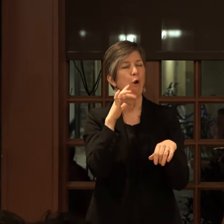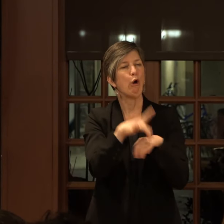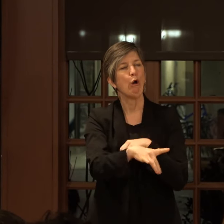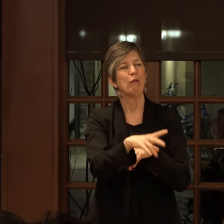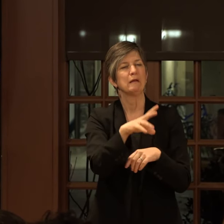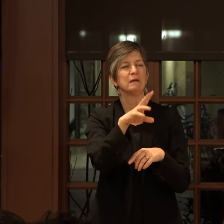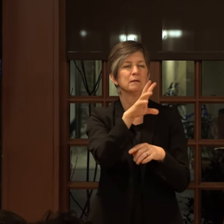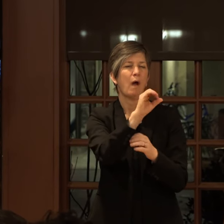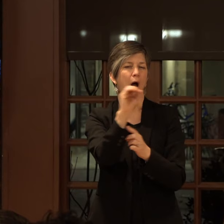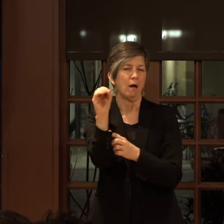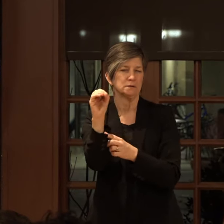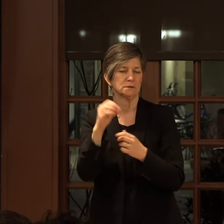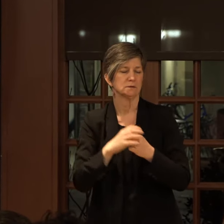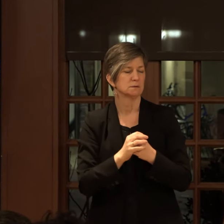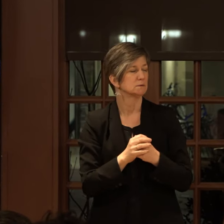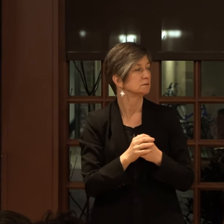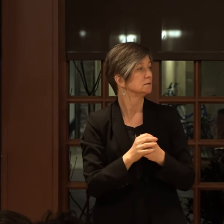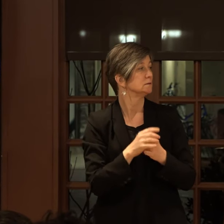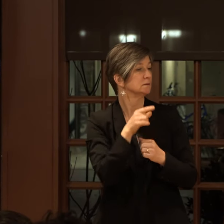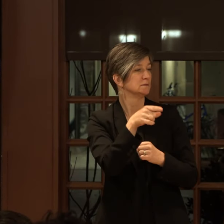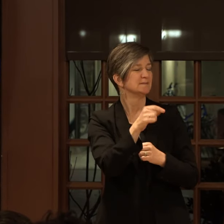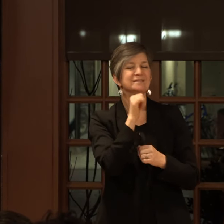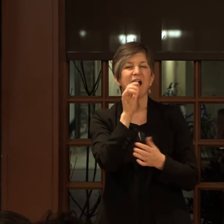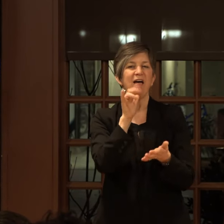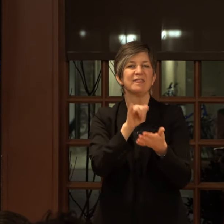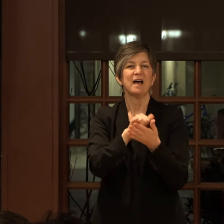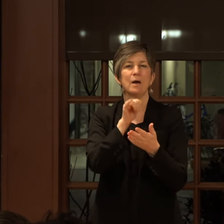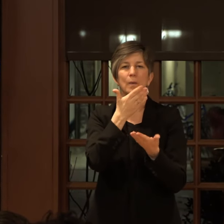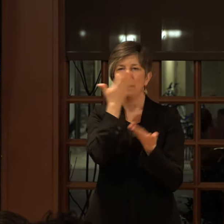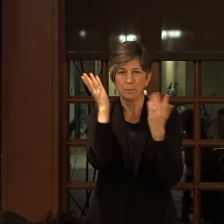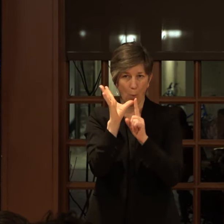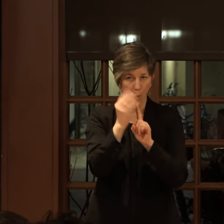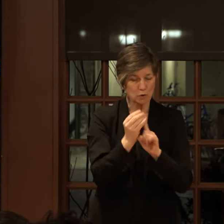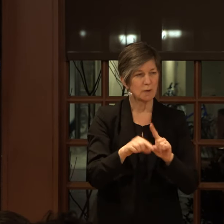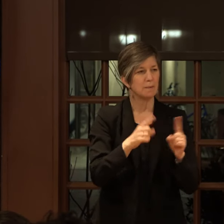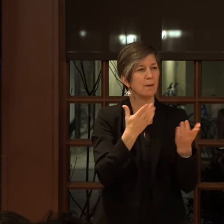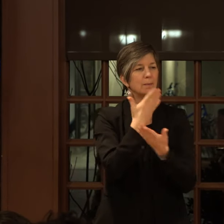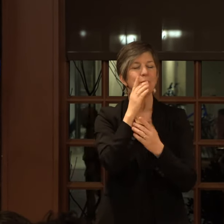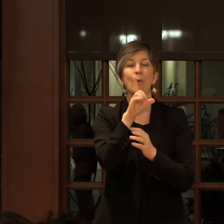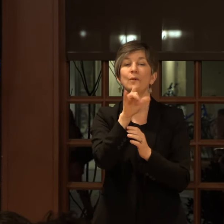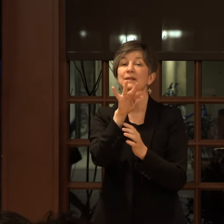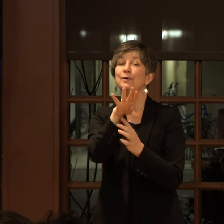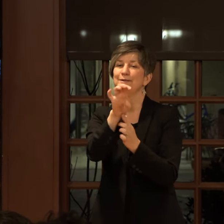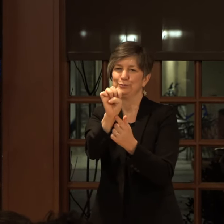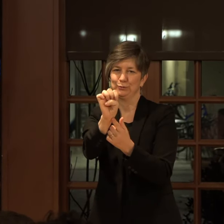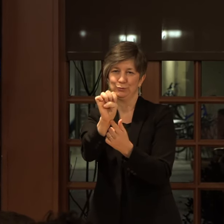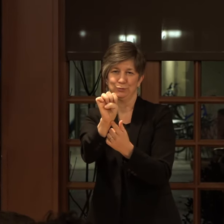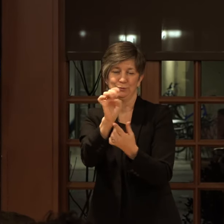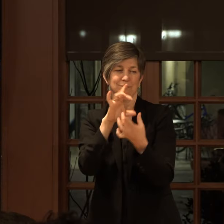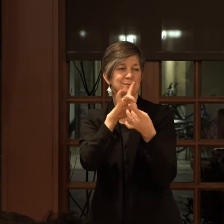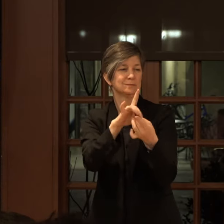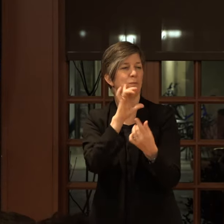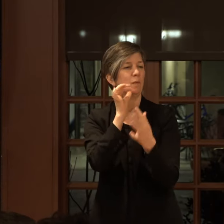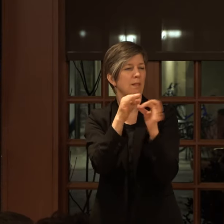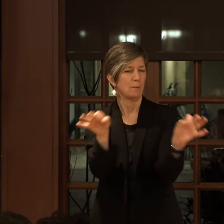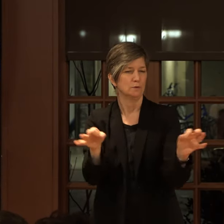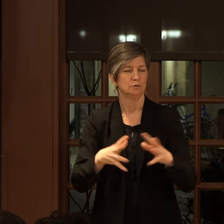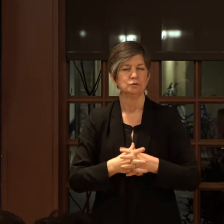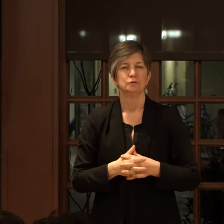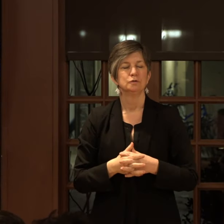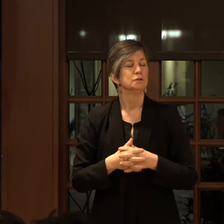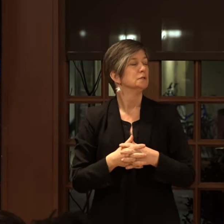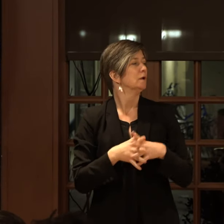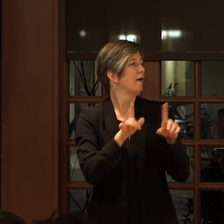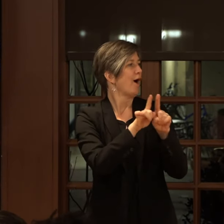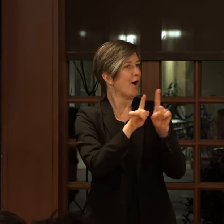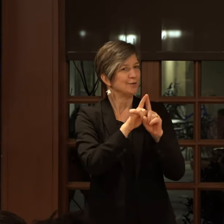the argument at that time was not that it didn't have culture, but that it didn't have literature, which